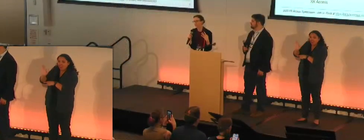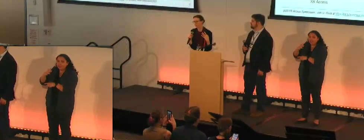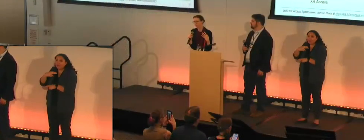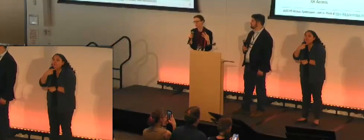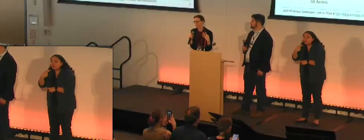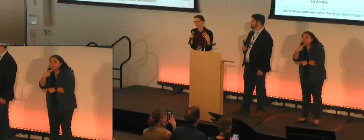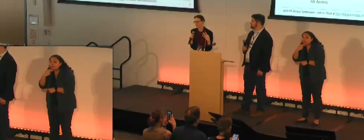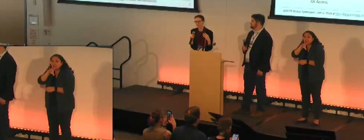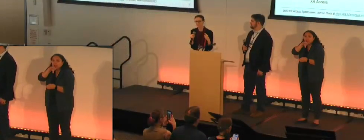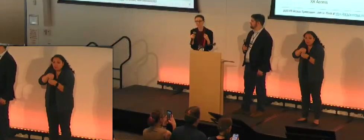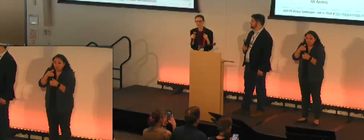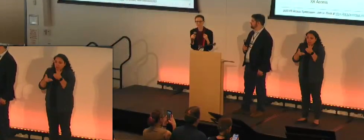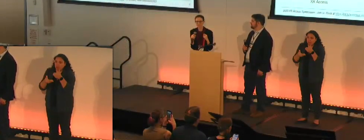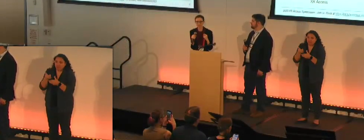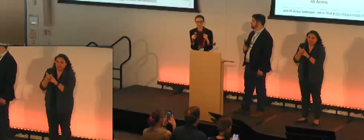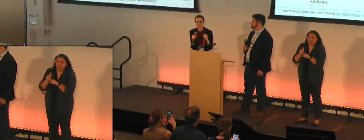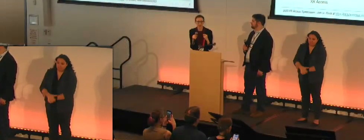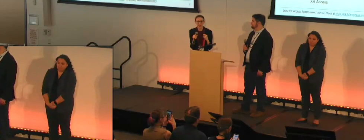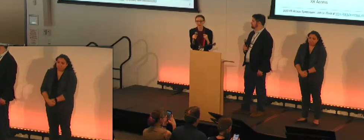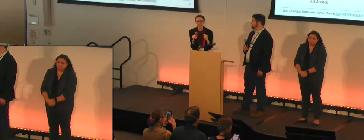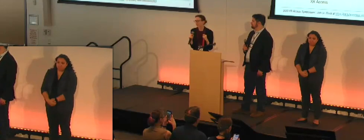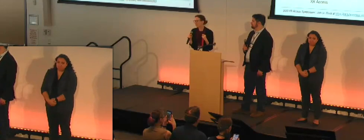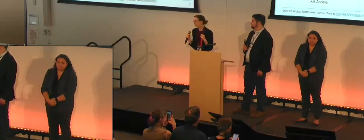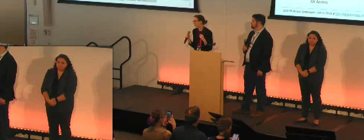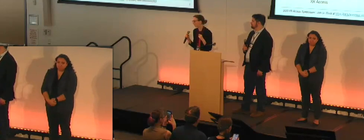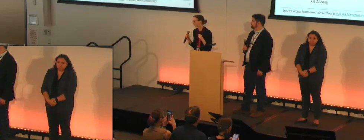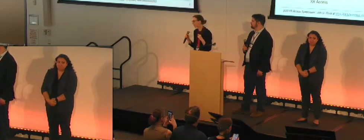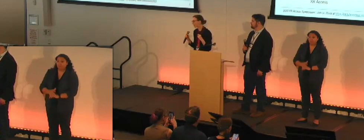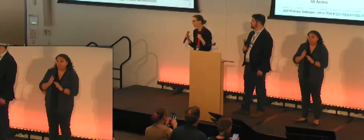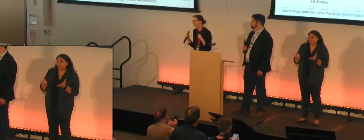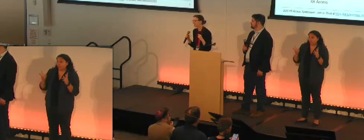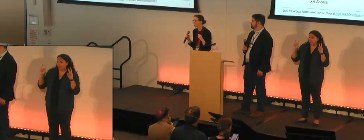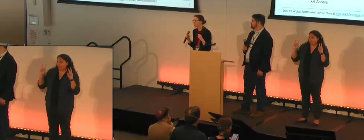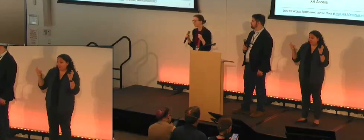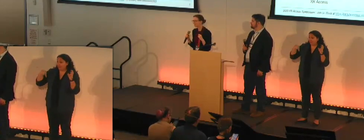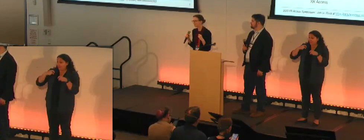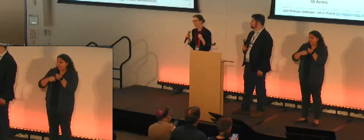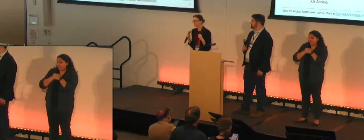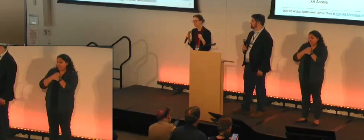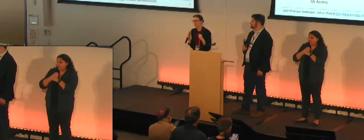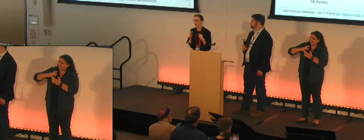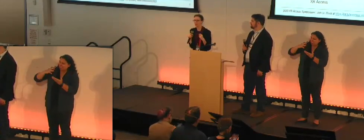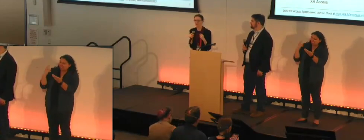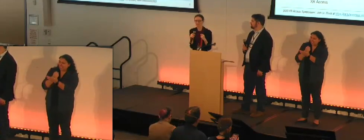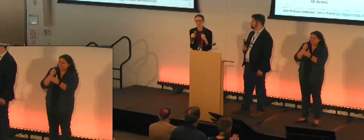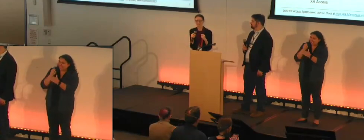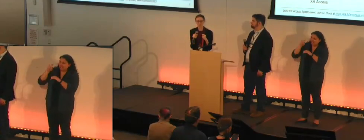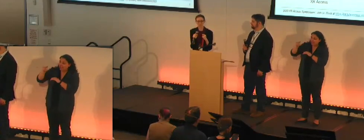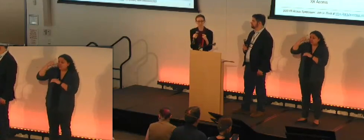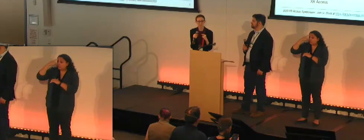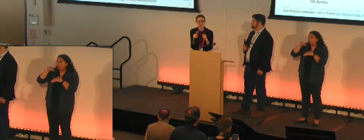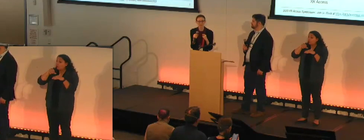the process. And the theme for this year is seizing advancements for access.